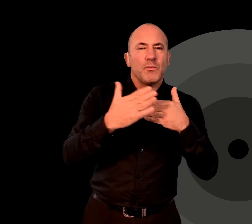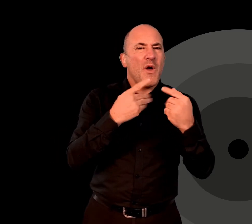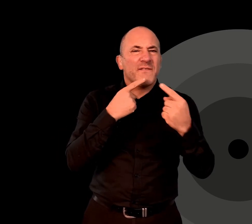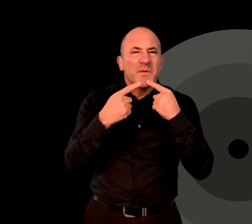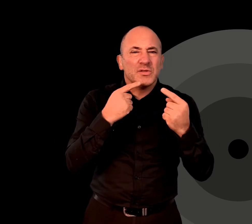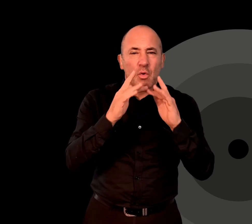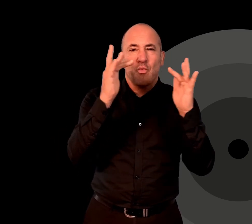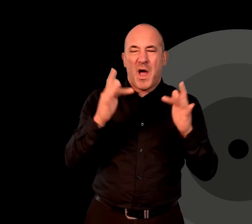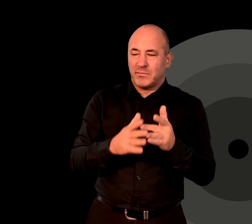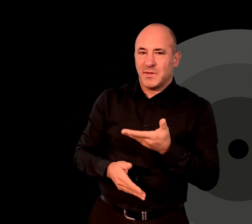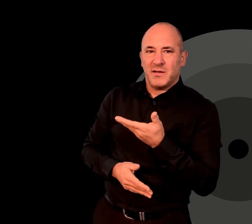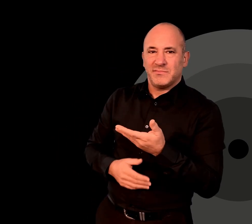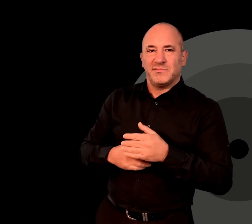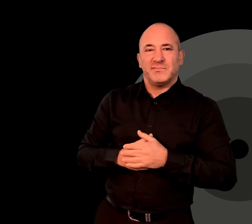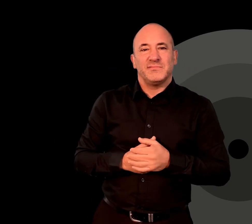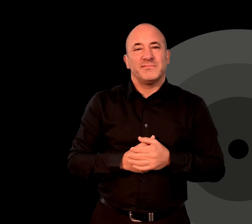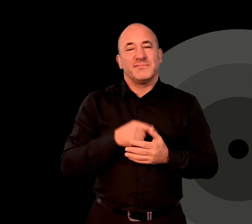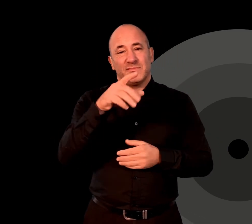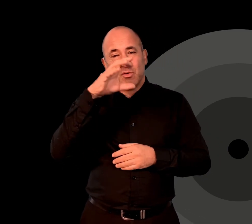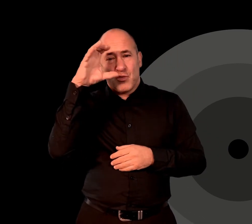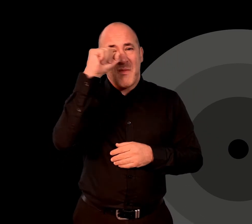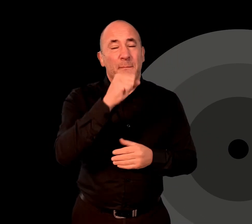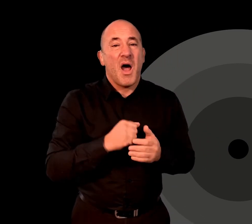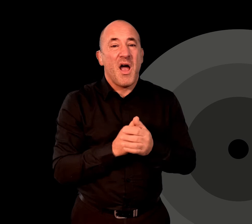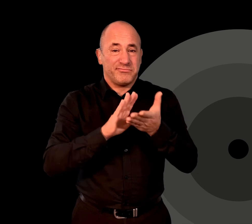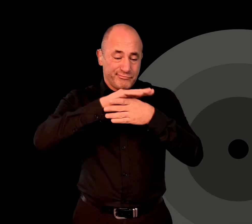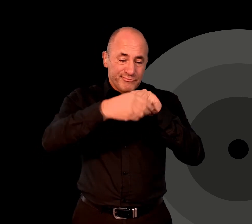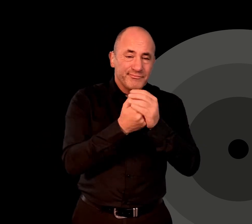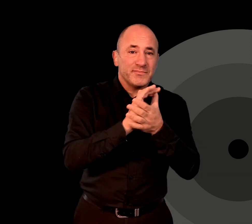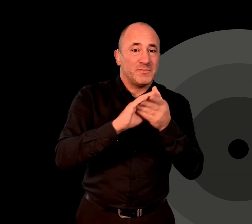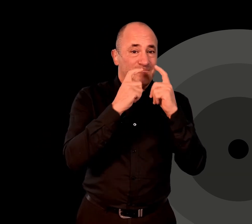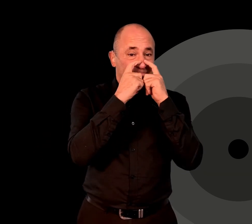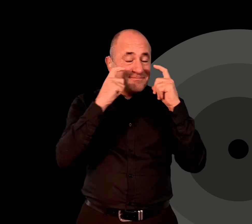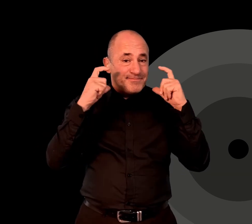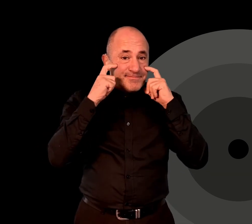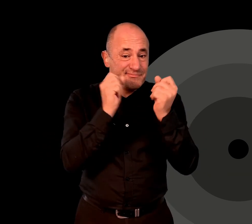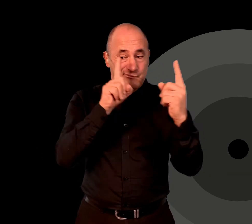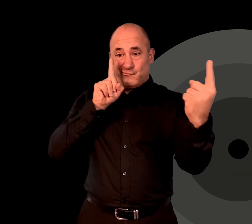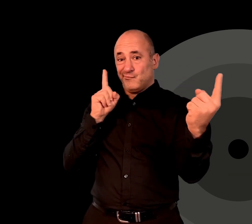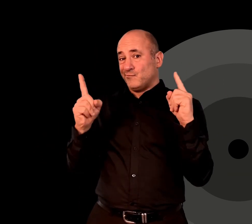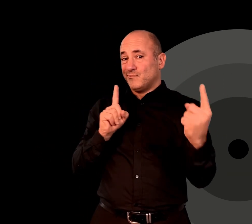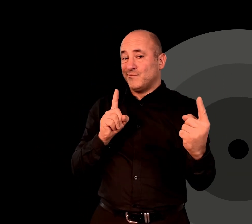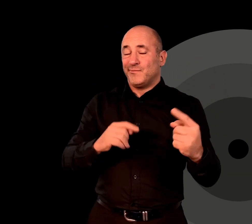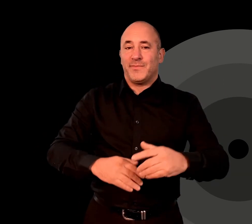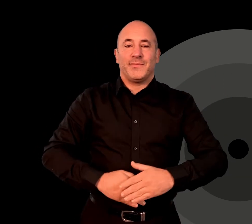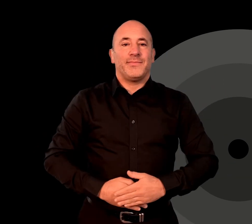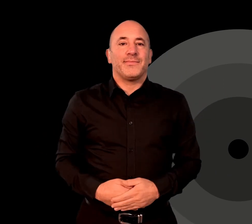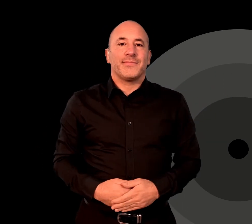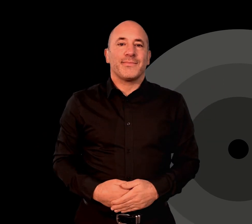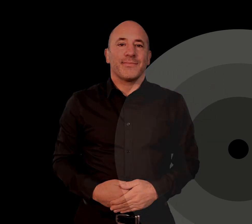information visit gov.uk forward slash coronavirus. Remember. Wash hands. Cover